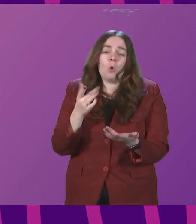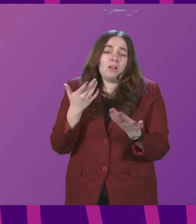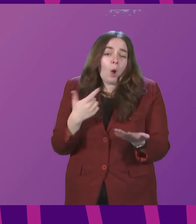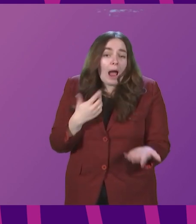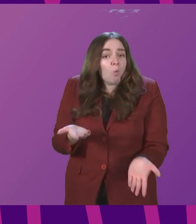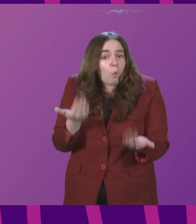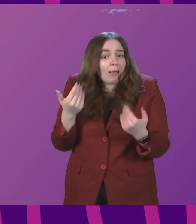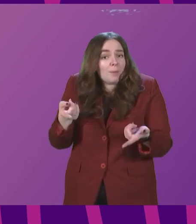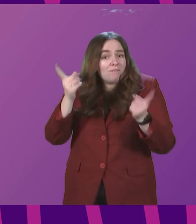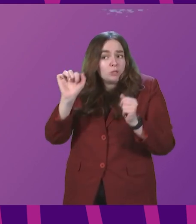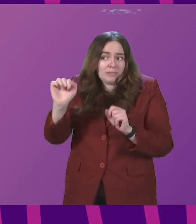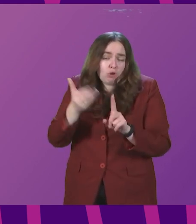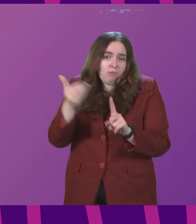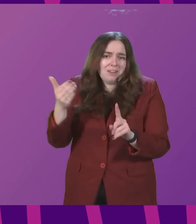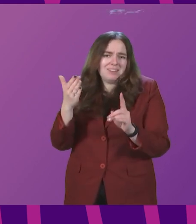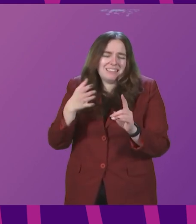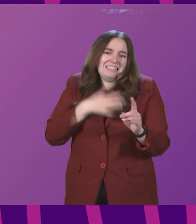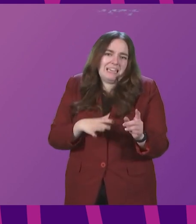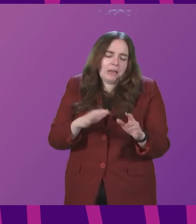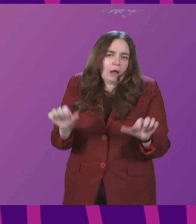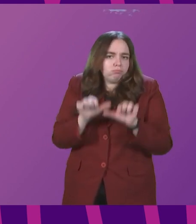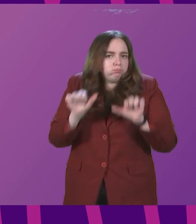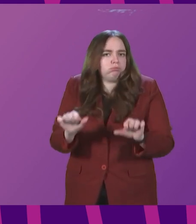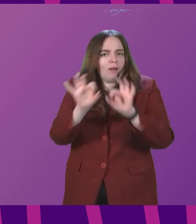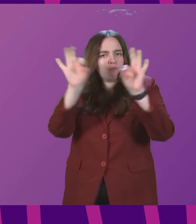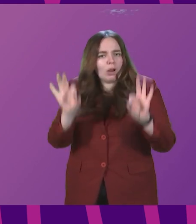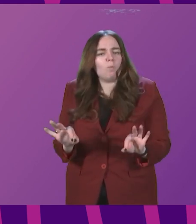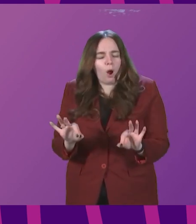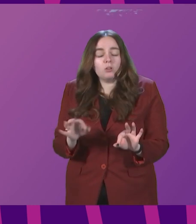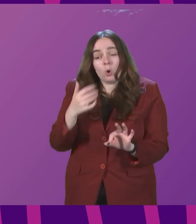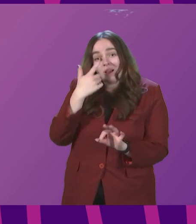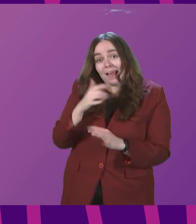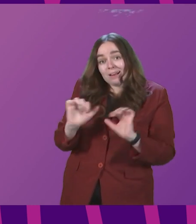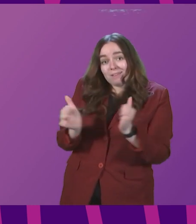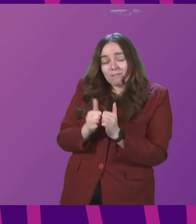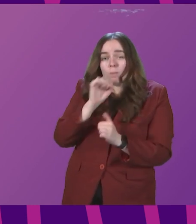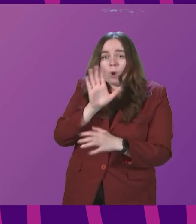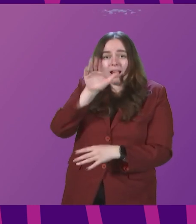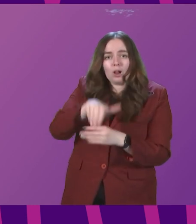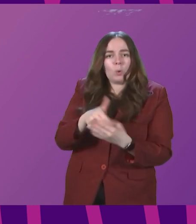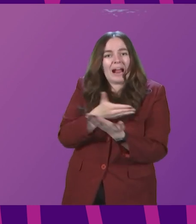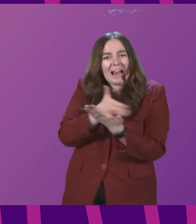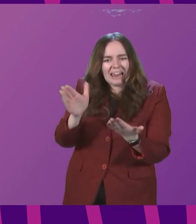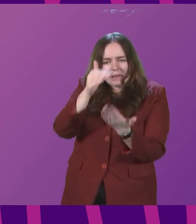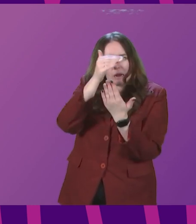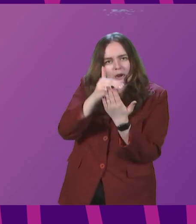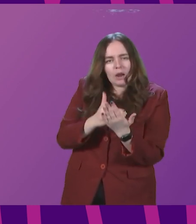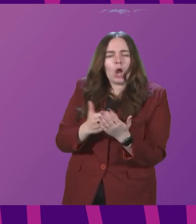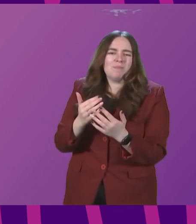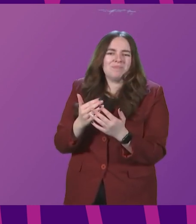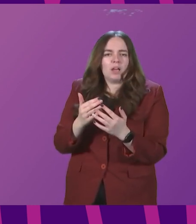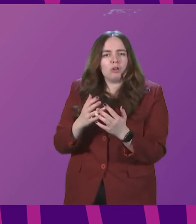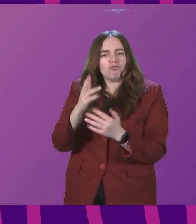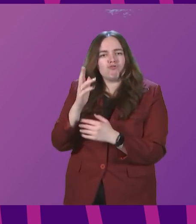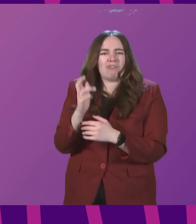recognises the need for a proper framework. So can I ask, can she confirm whether this will include clearly set out trigger points for any future